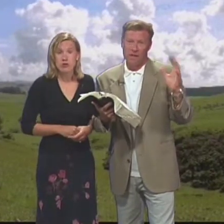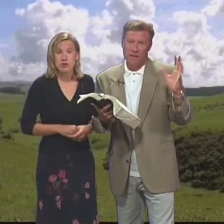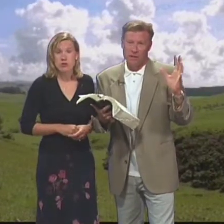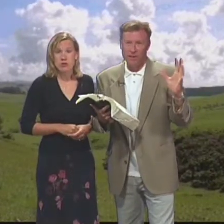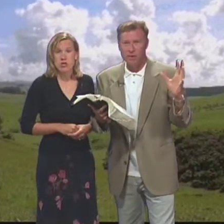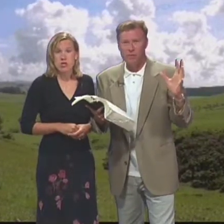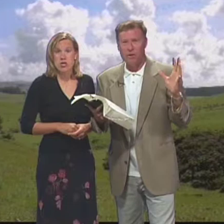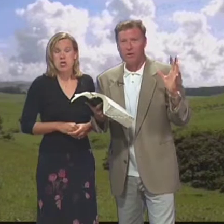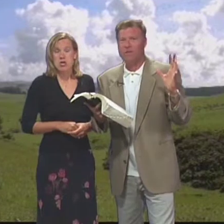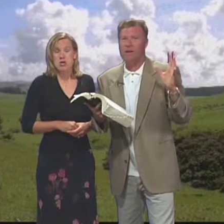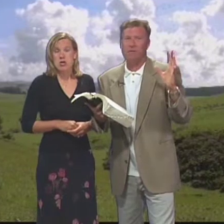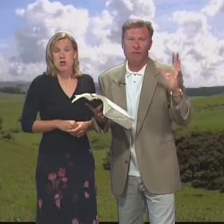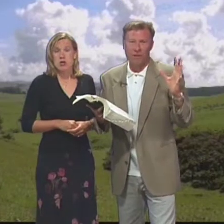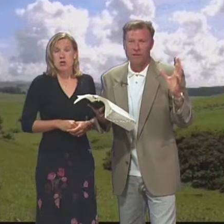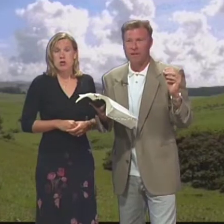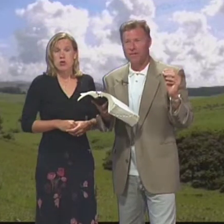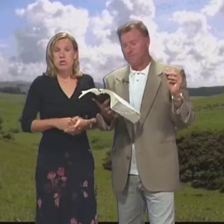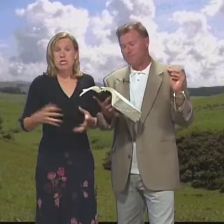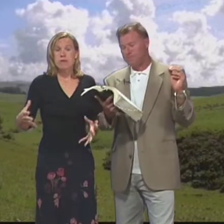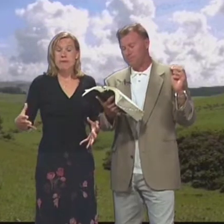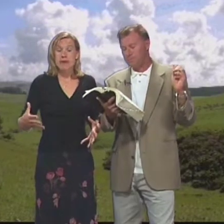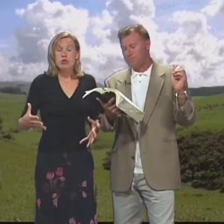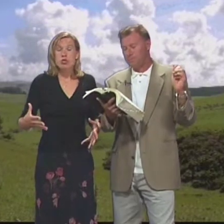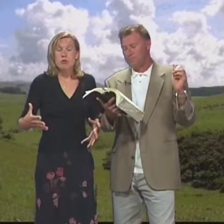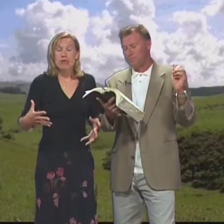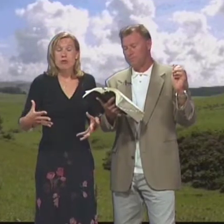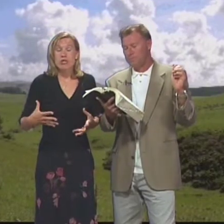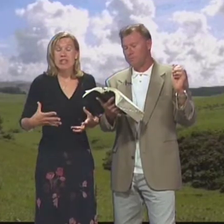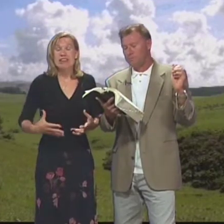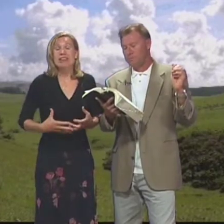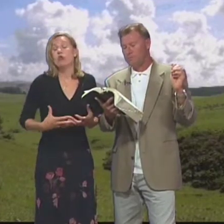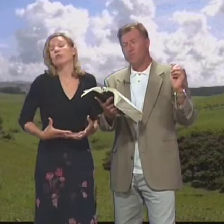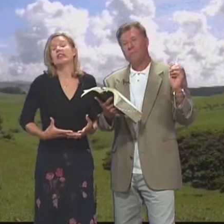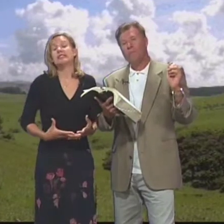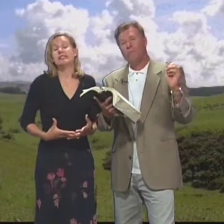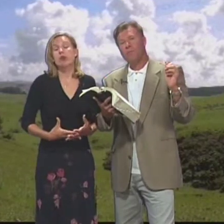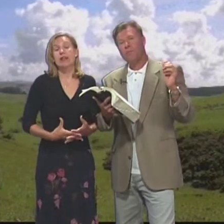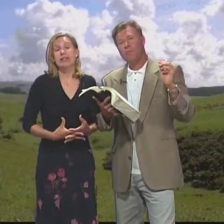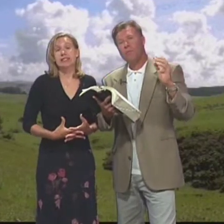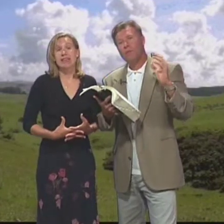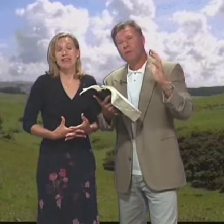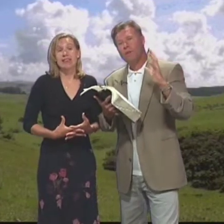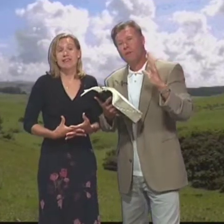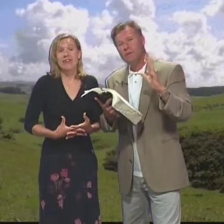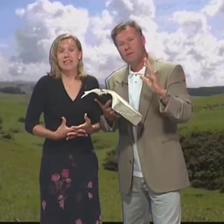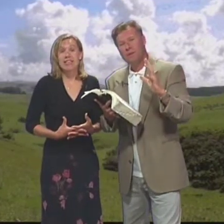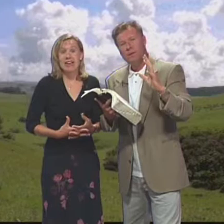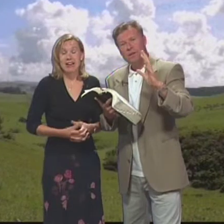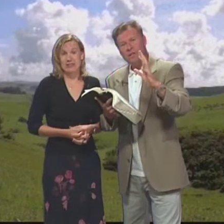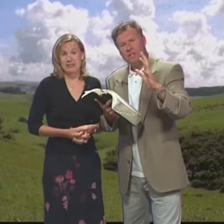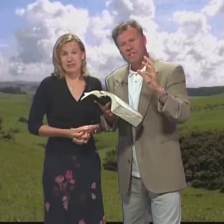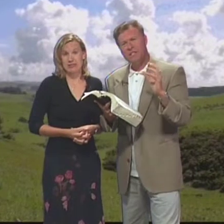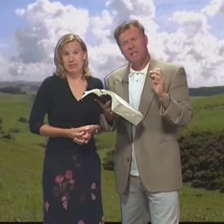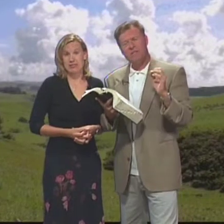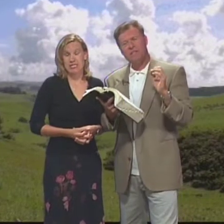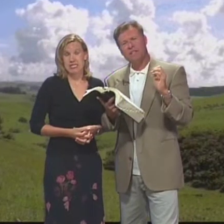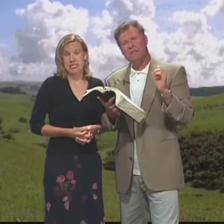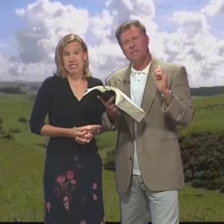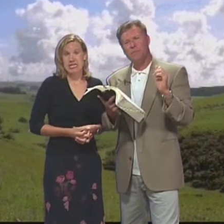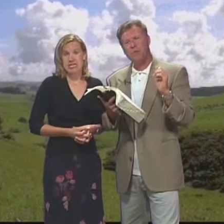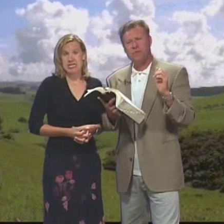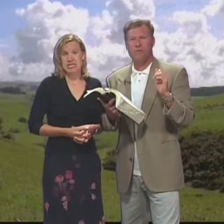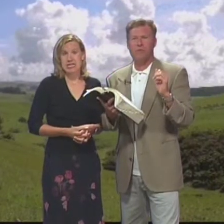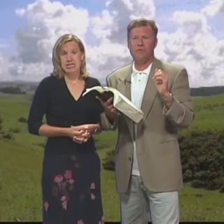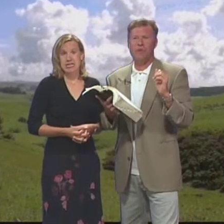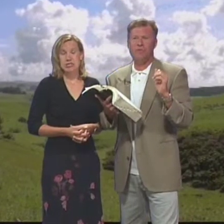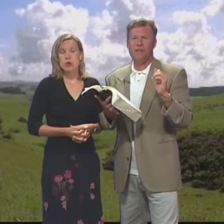There's not a lot You can do anymore You just have to recover now No sirve para mucho Porque uno tiene que Recuperarse ahora De esa fatiga Jesus gave us An